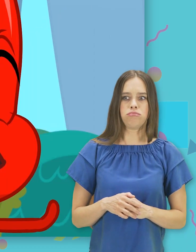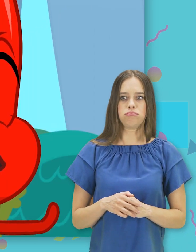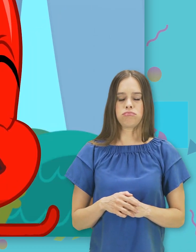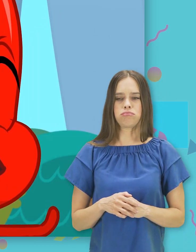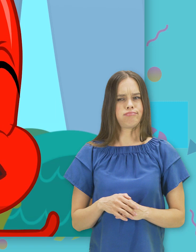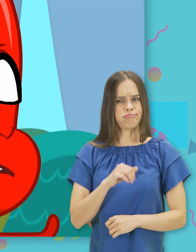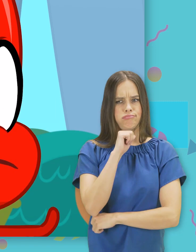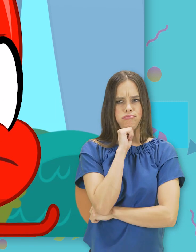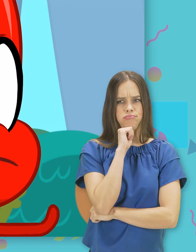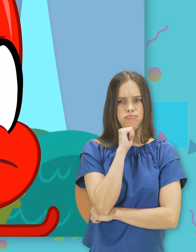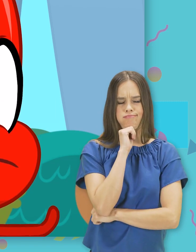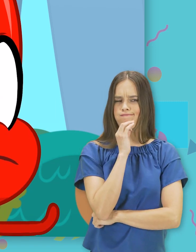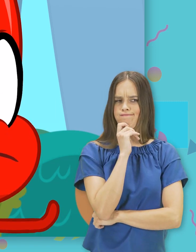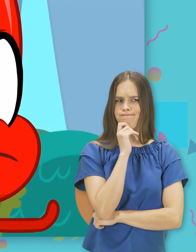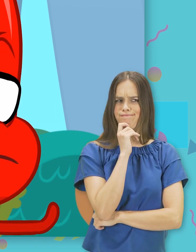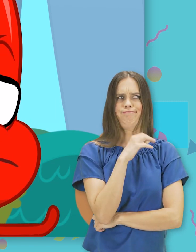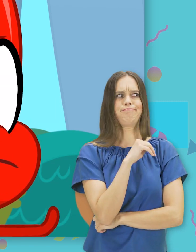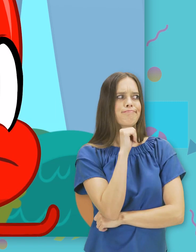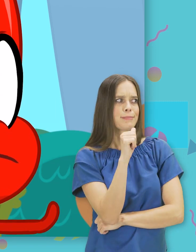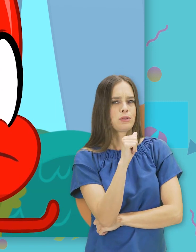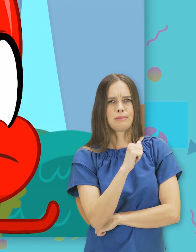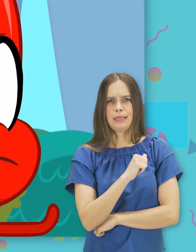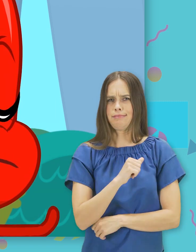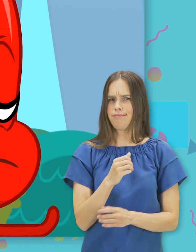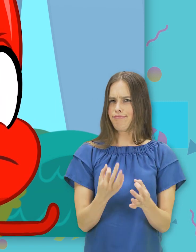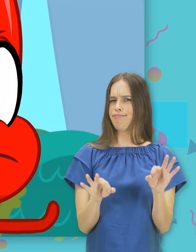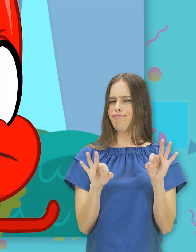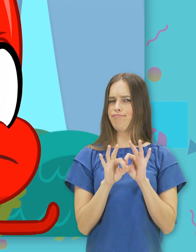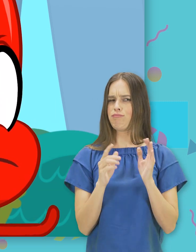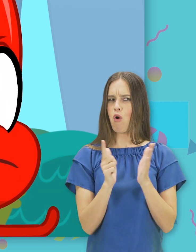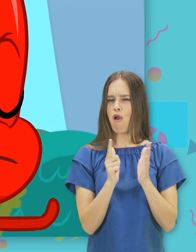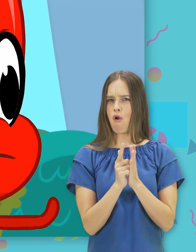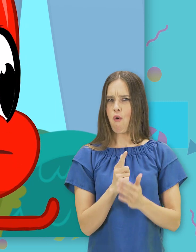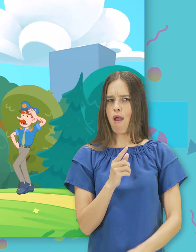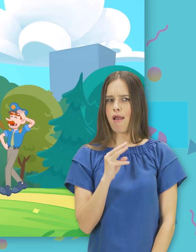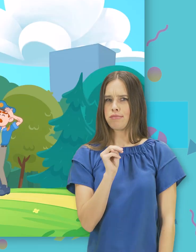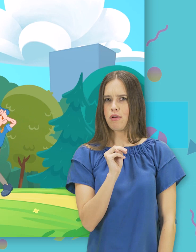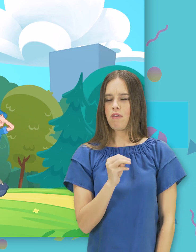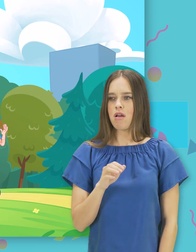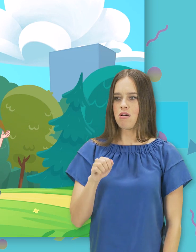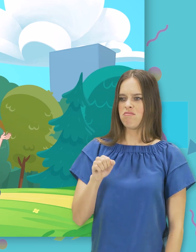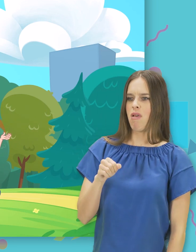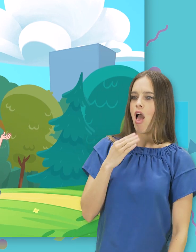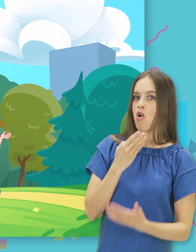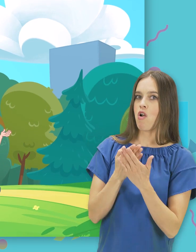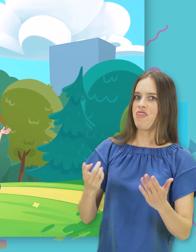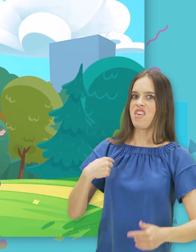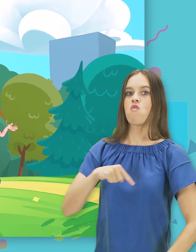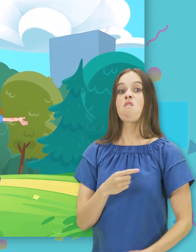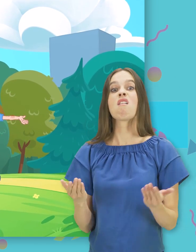These don't seem like very important crimes, Morple. Phew. It's a good thing we're here today. There's a lot of